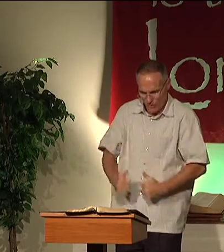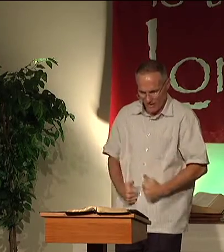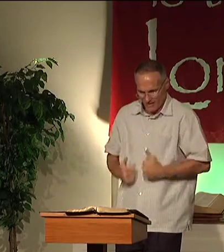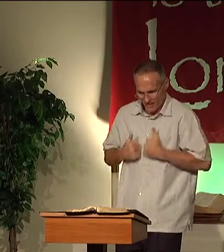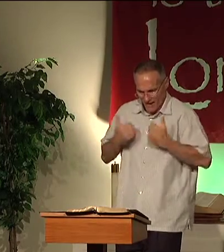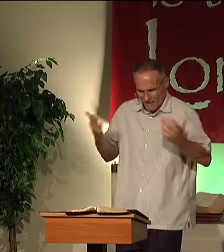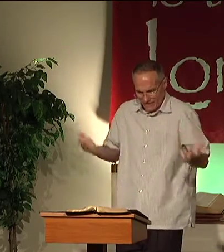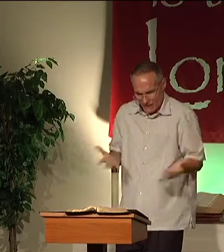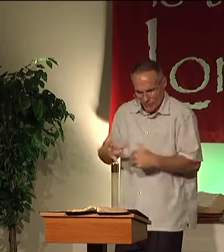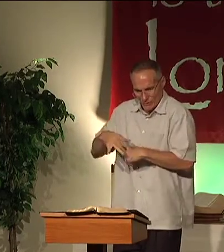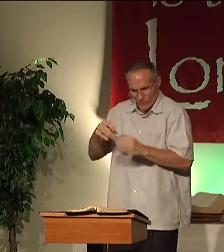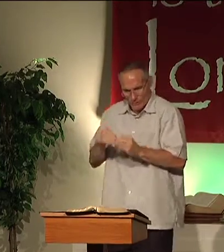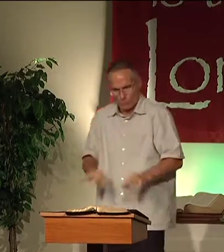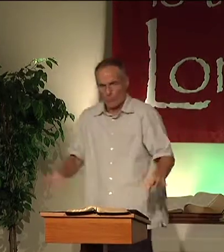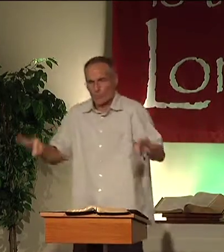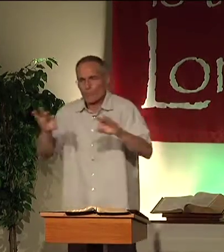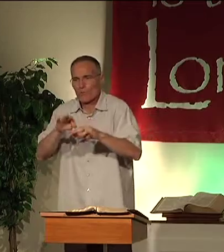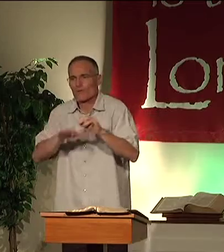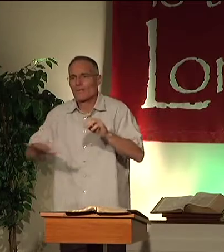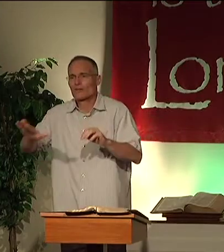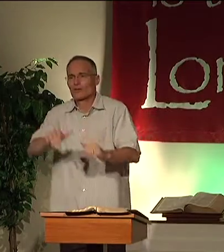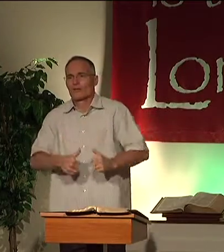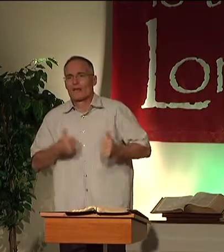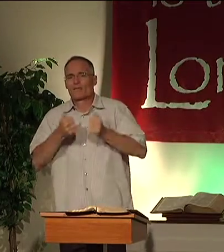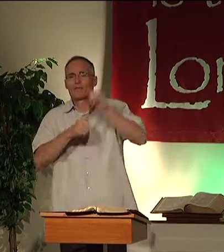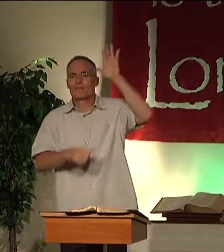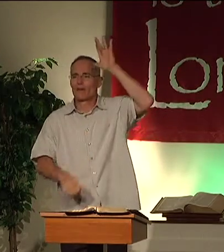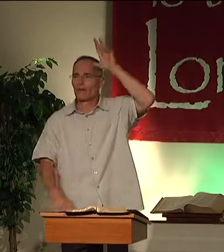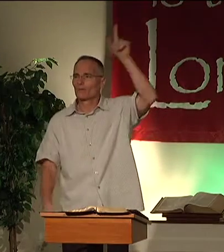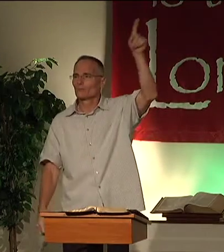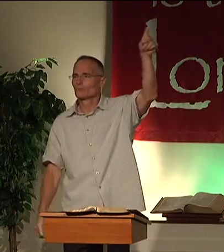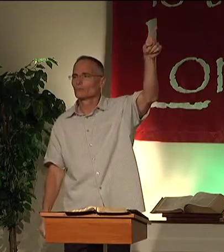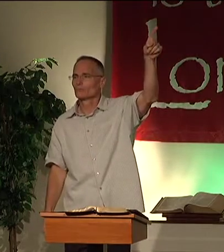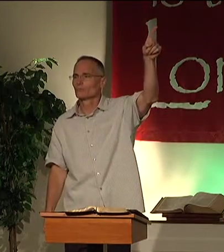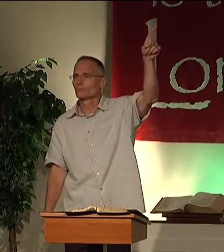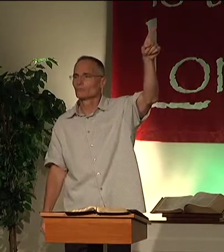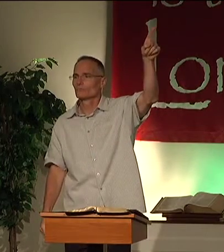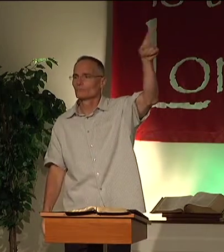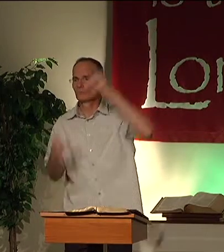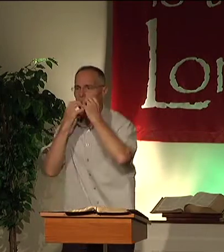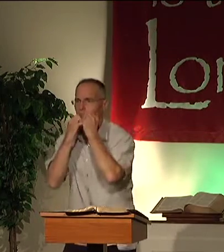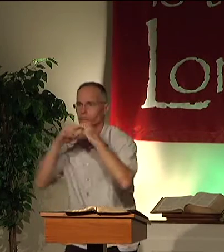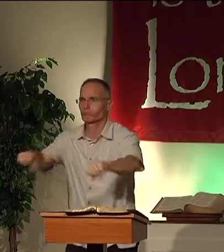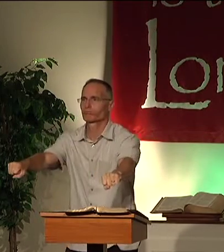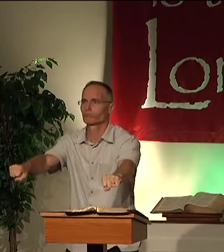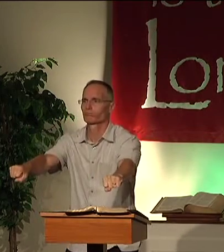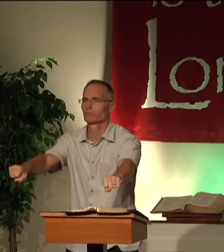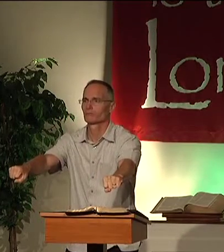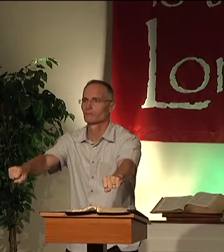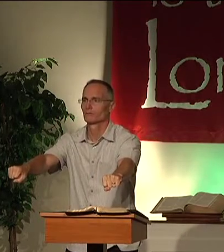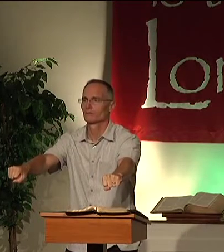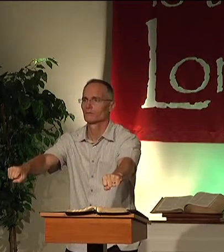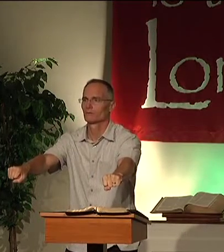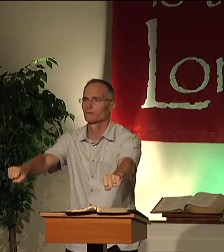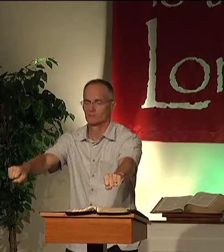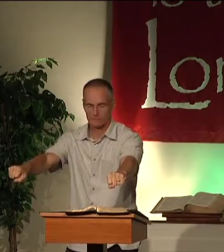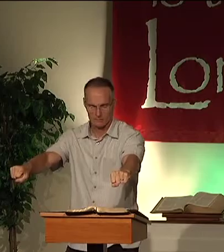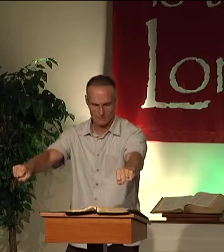if your life here on earth is more important than your life with the Father. If you want this life